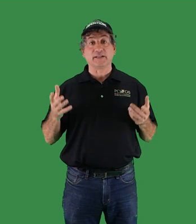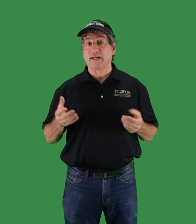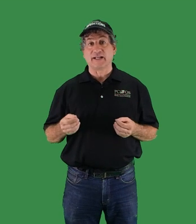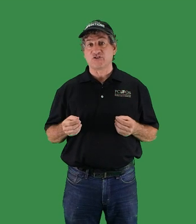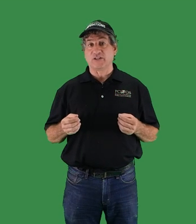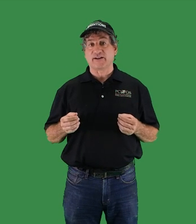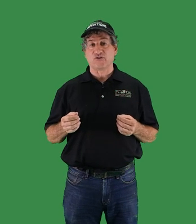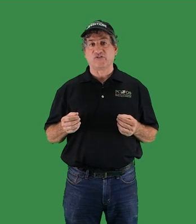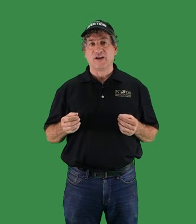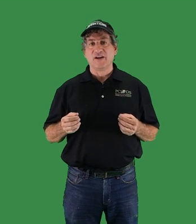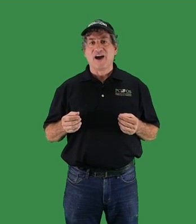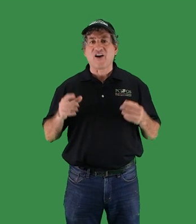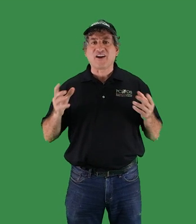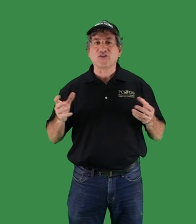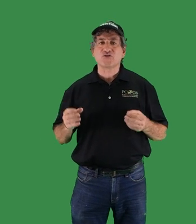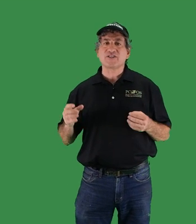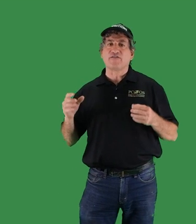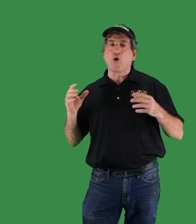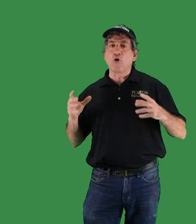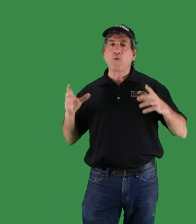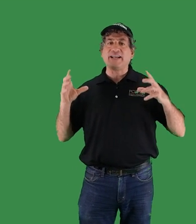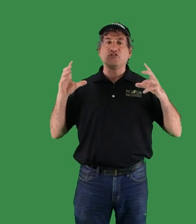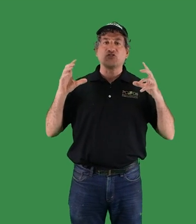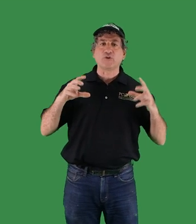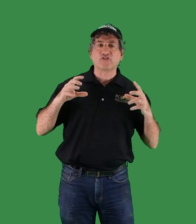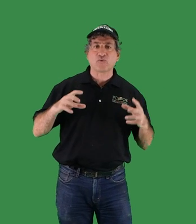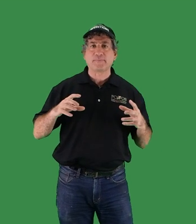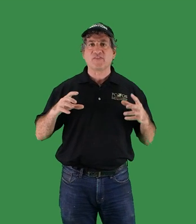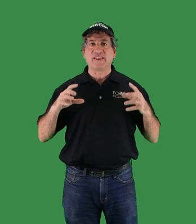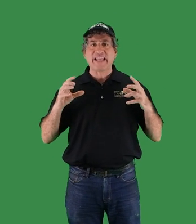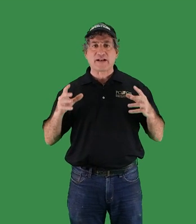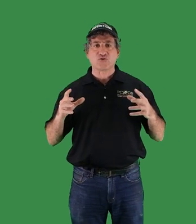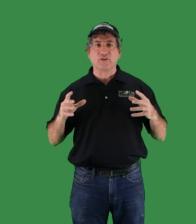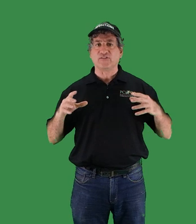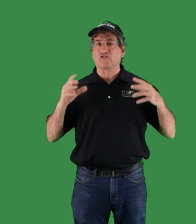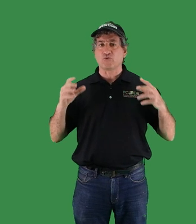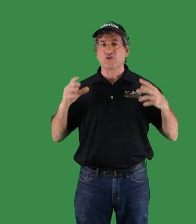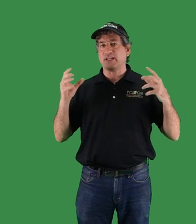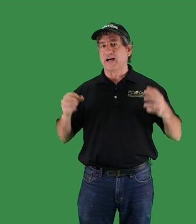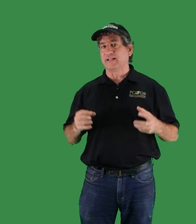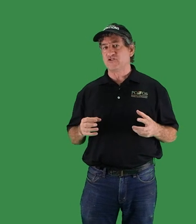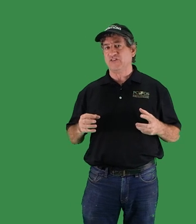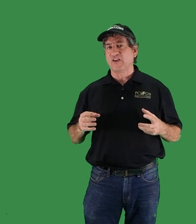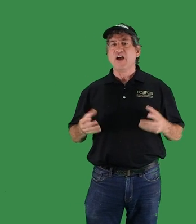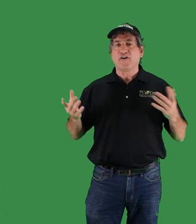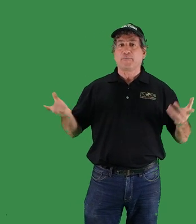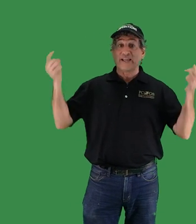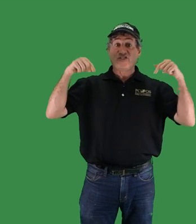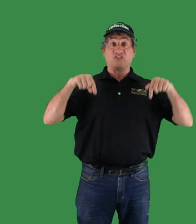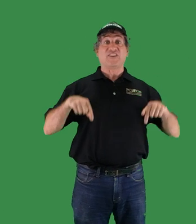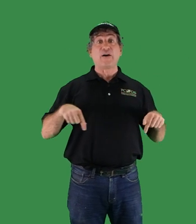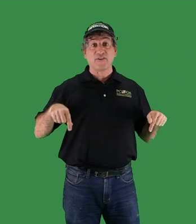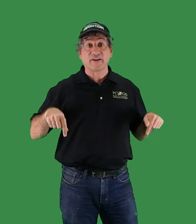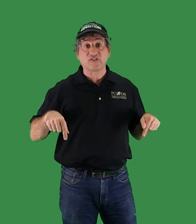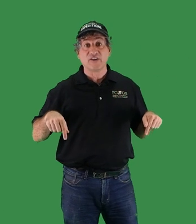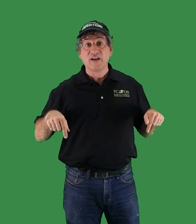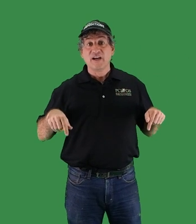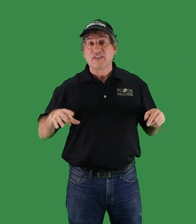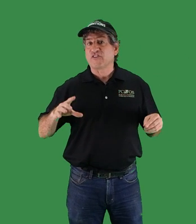ecology lectures, our cultures have already so disrupted the natural and social ecologies of the places south of us that the